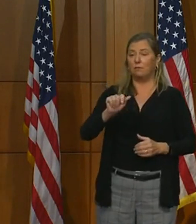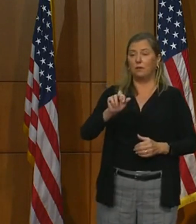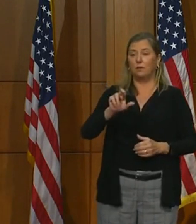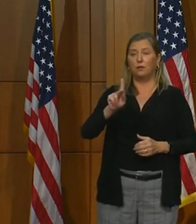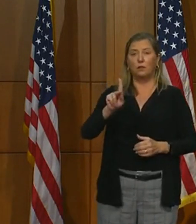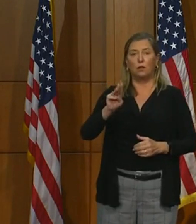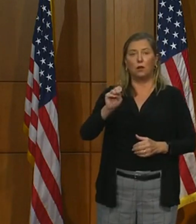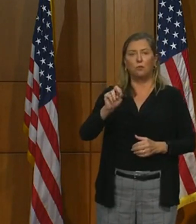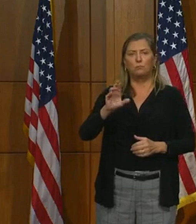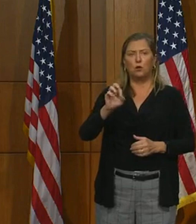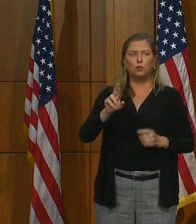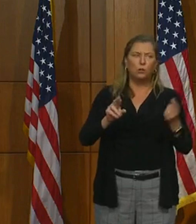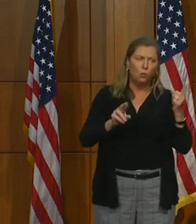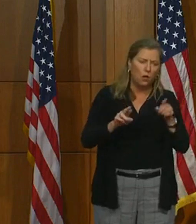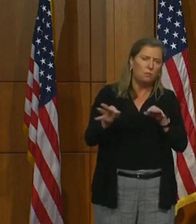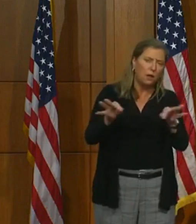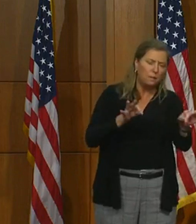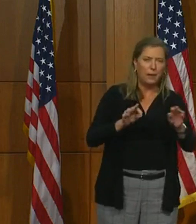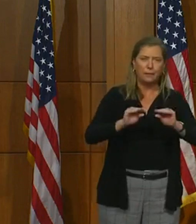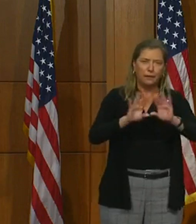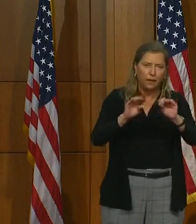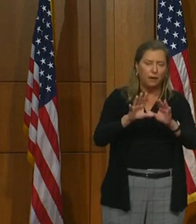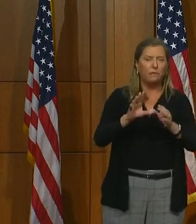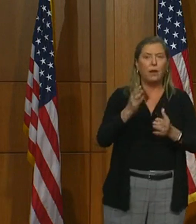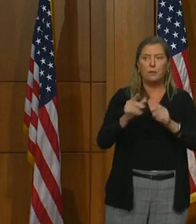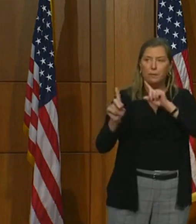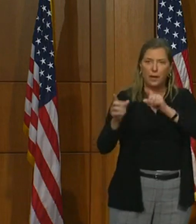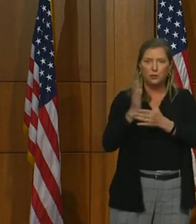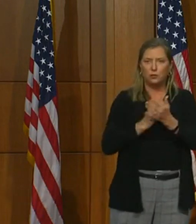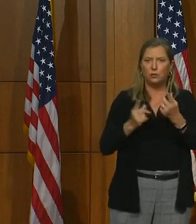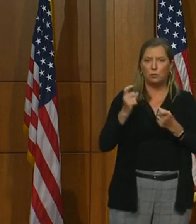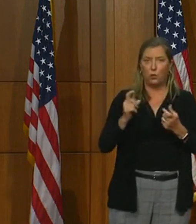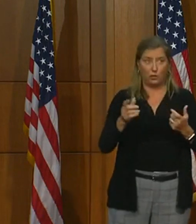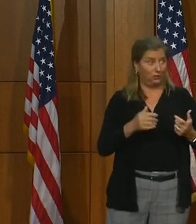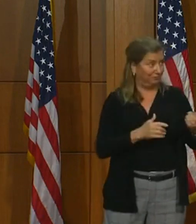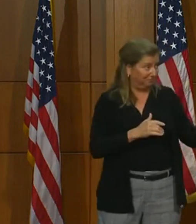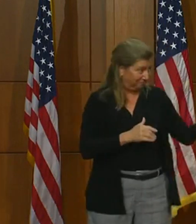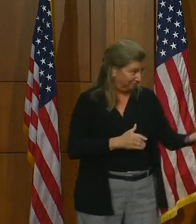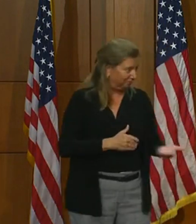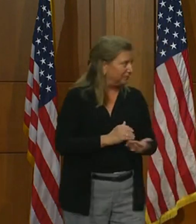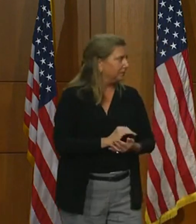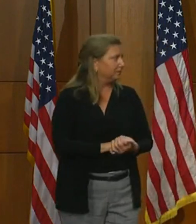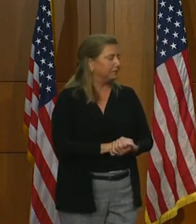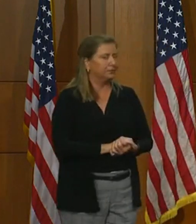perhaps clarify a bit and maybe answer some of those questions as we move forward. Mr. Clark, welcome.